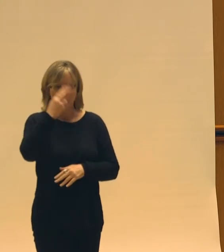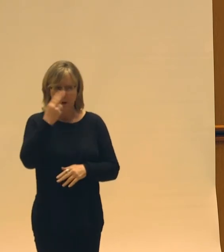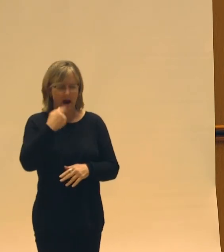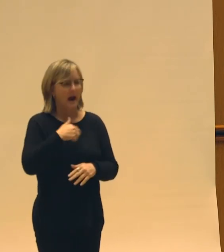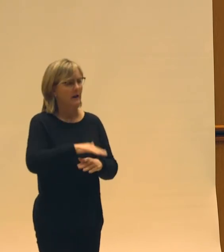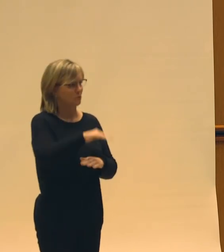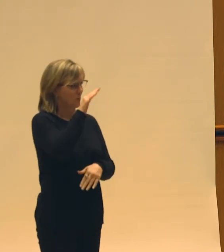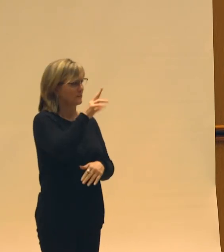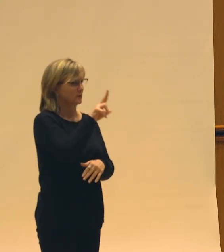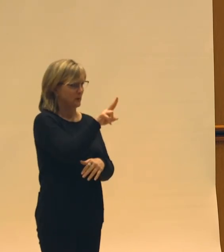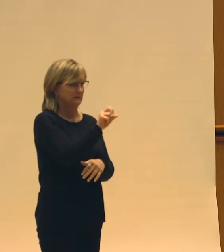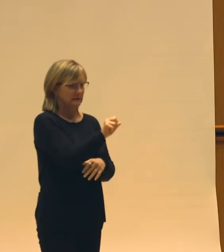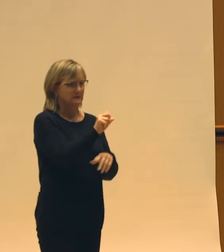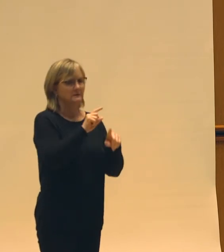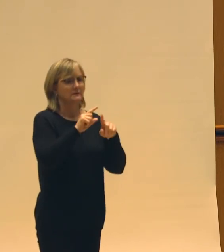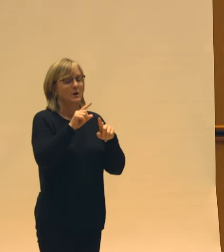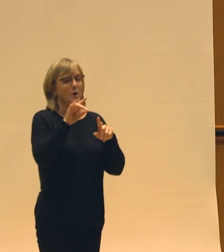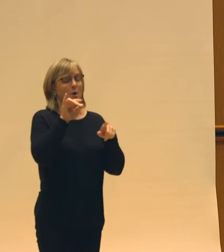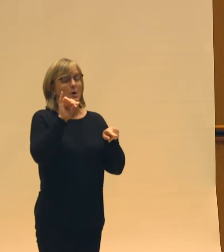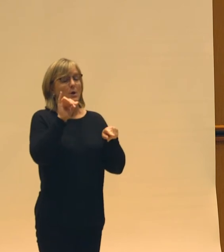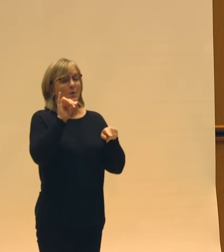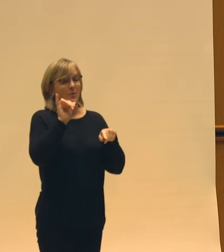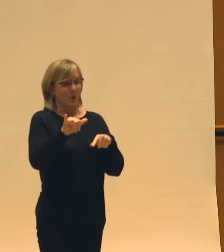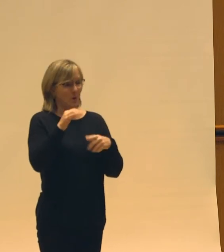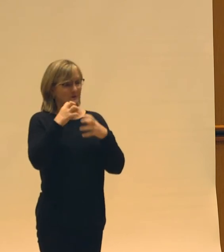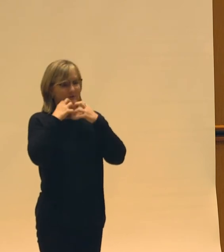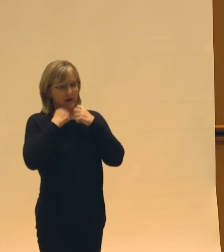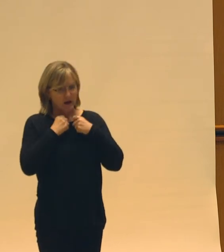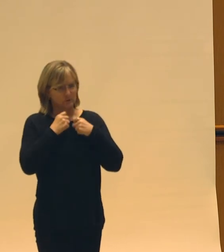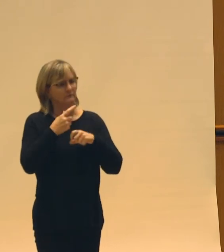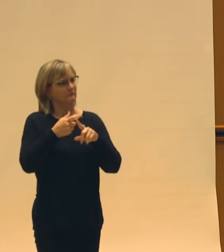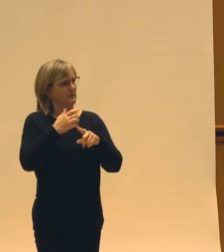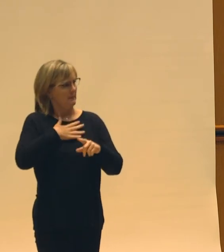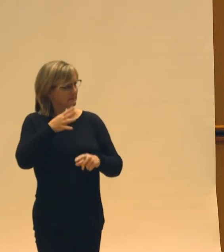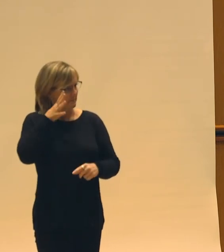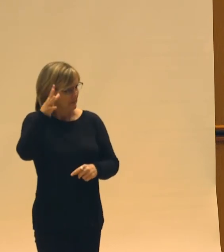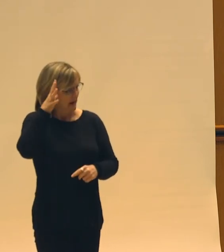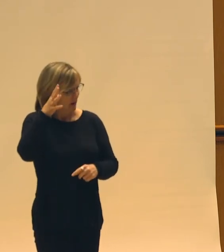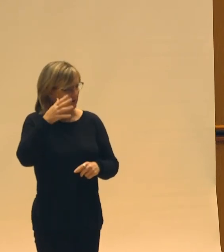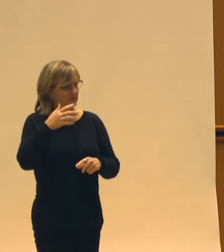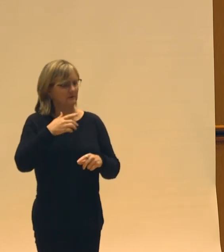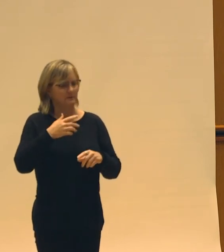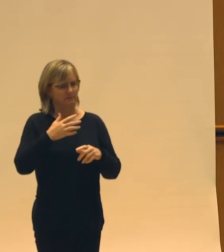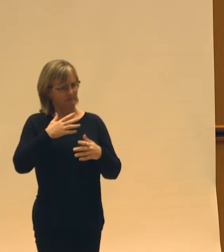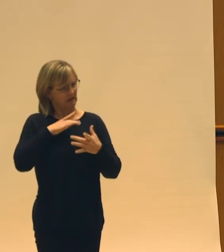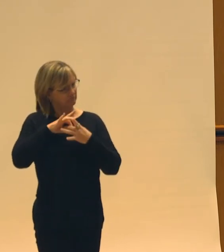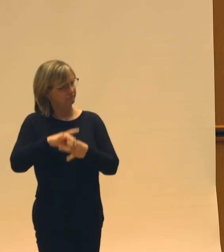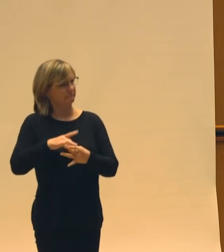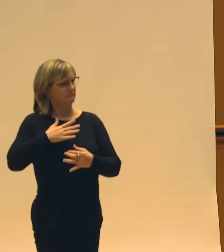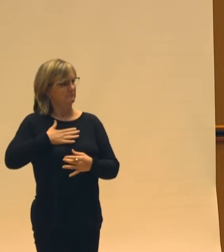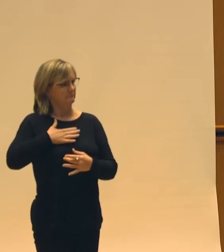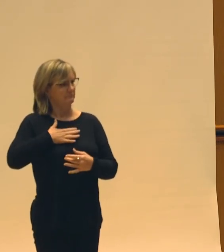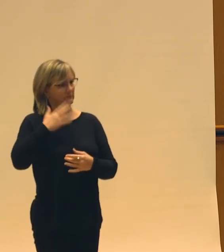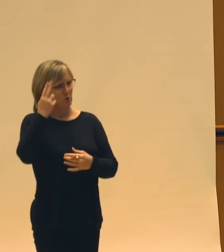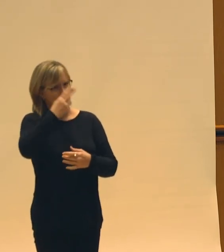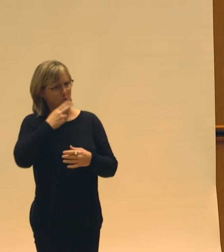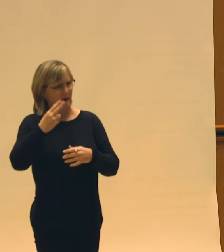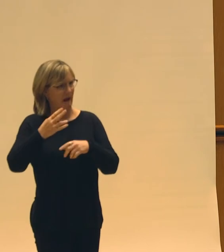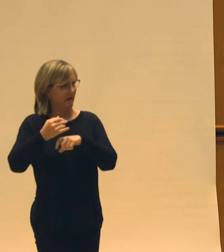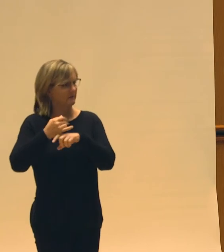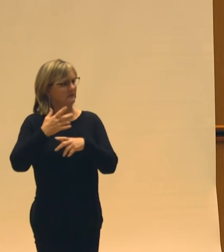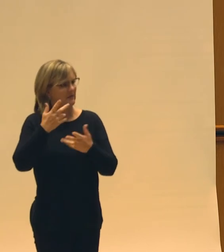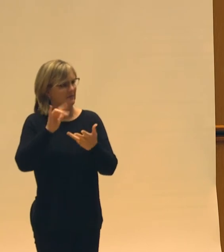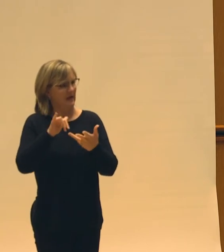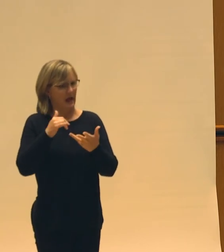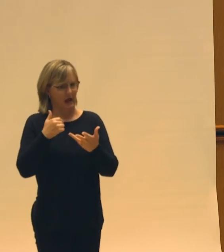up on the continent, those values in the way of being from my parents, parents, and inherently my Hawaiian-ness, make me Hawaiian, and I can own